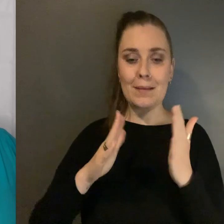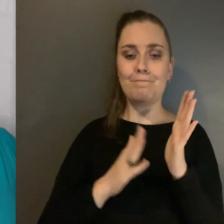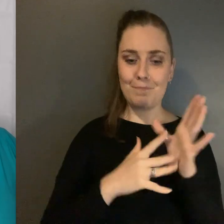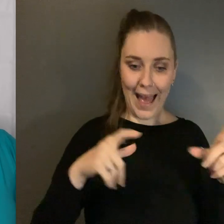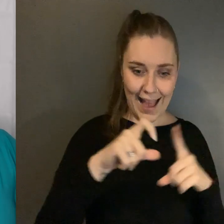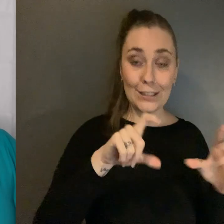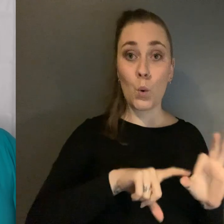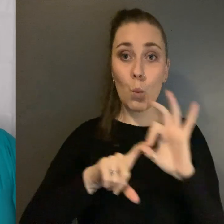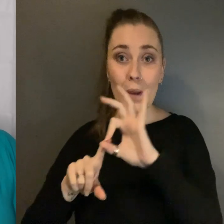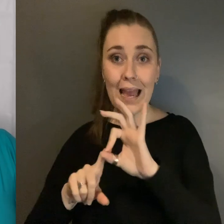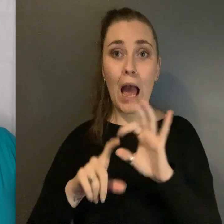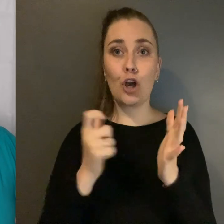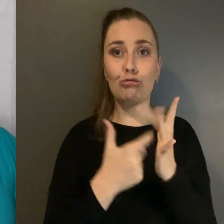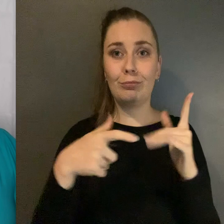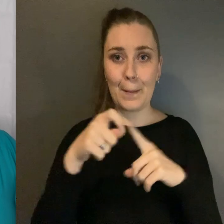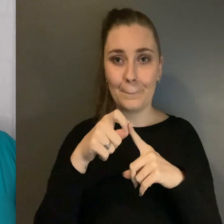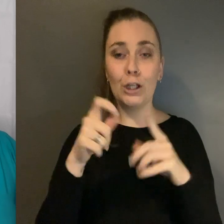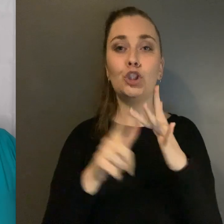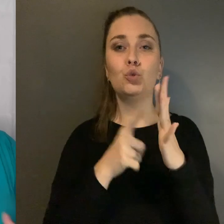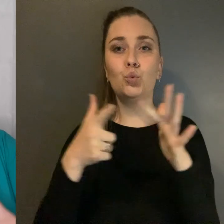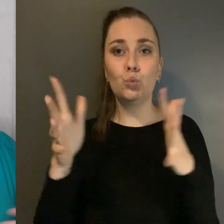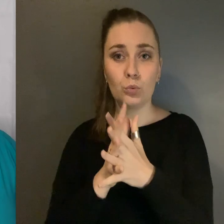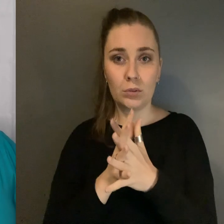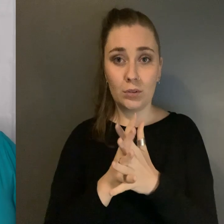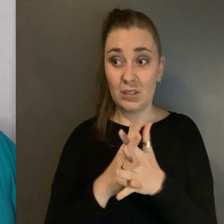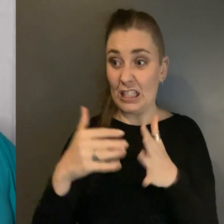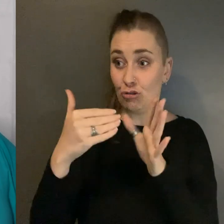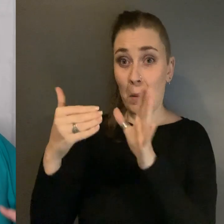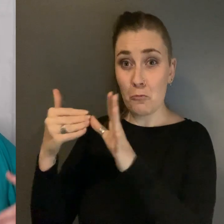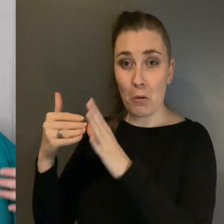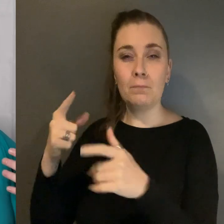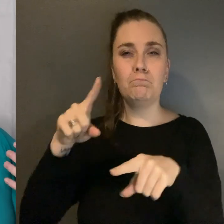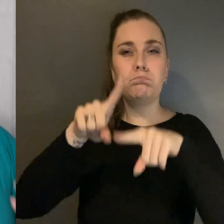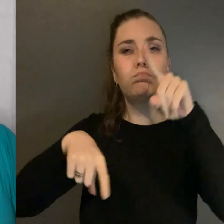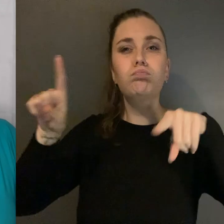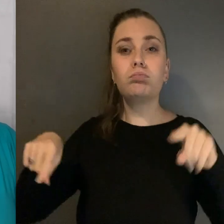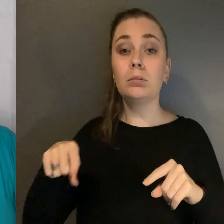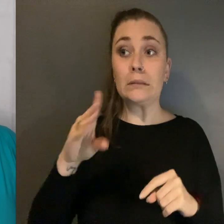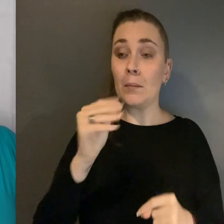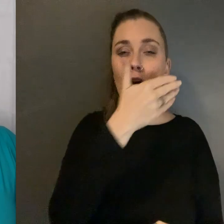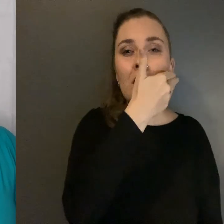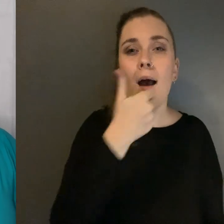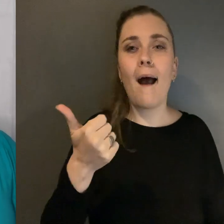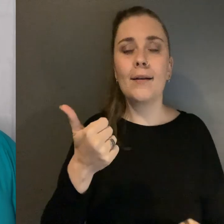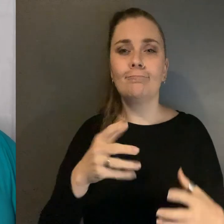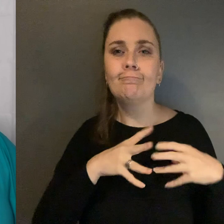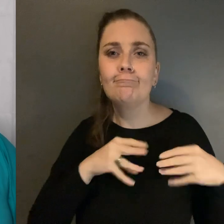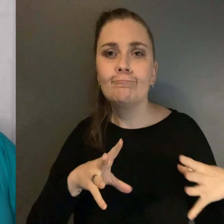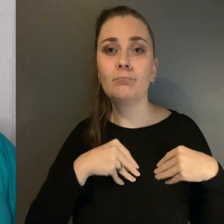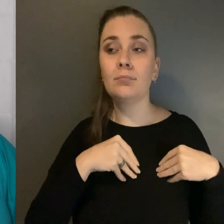queer, crip Jew, the responses run the gauntlet from kind and compassionate to I can